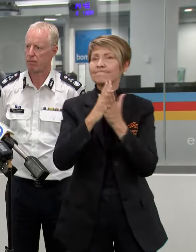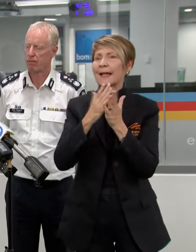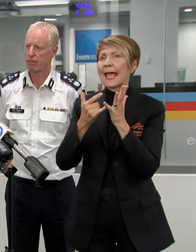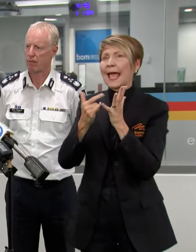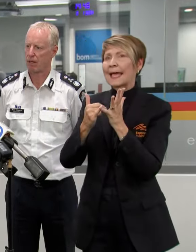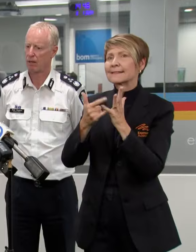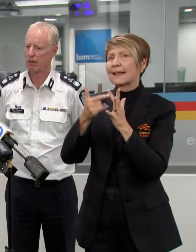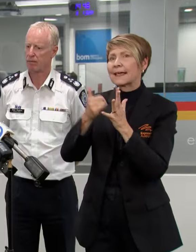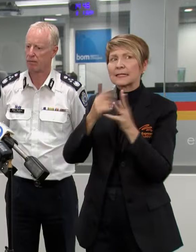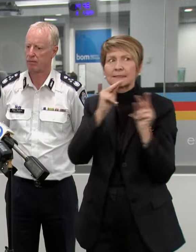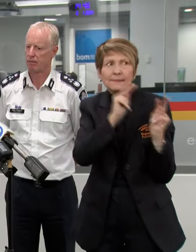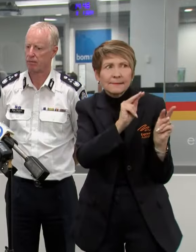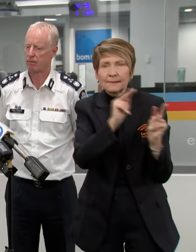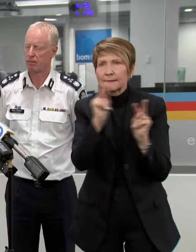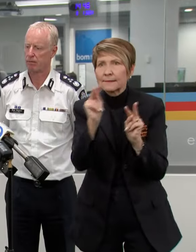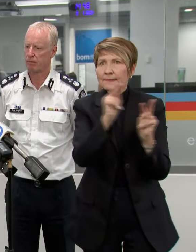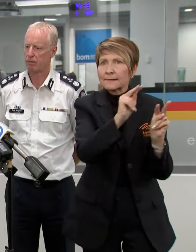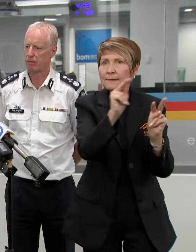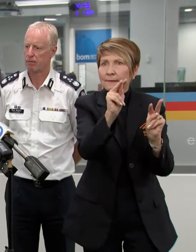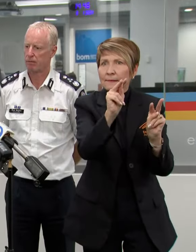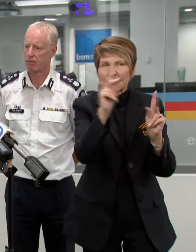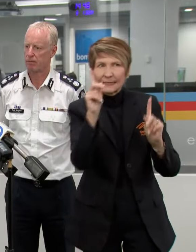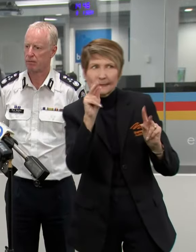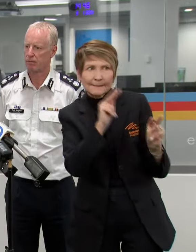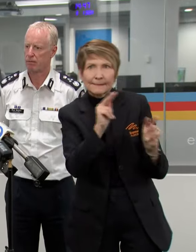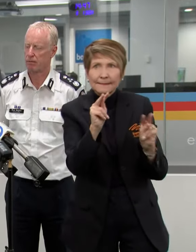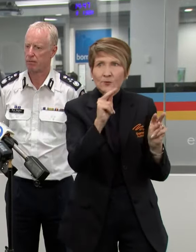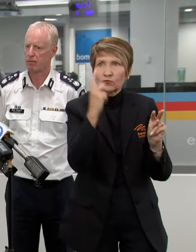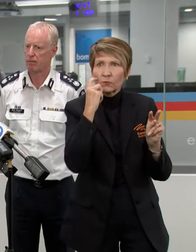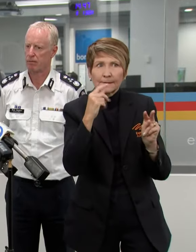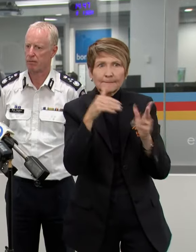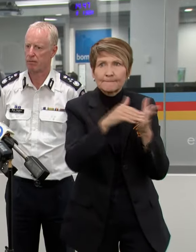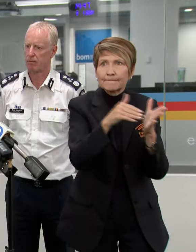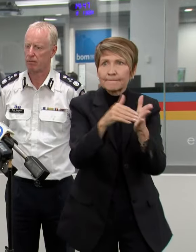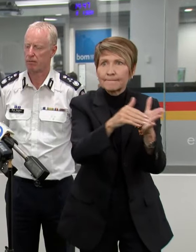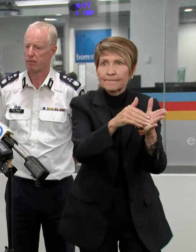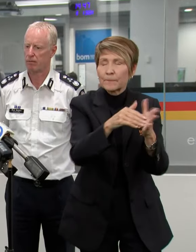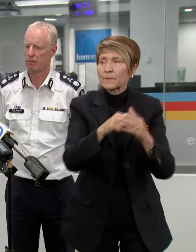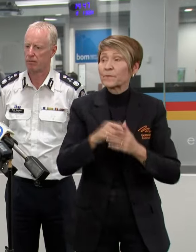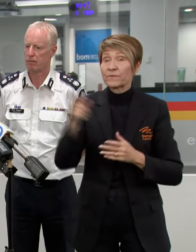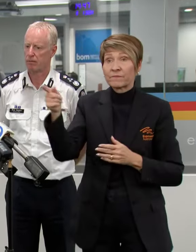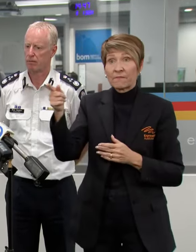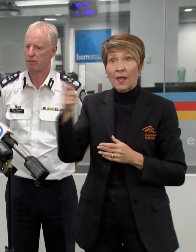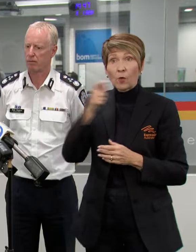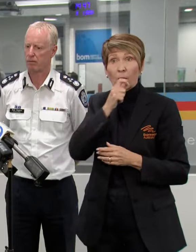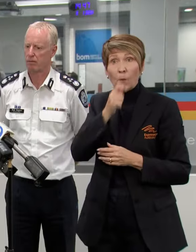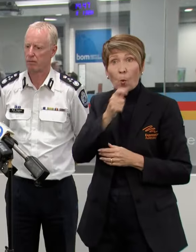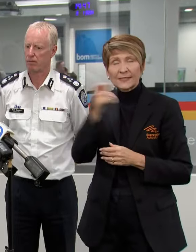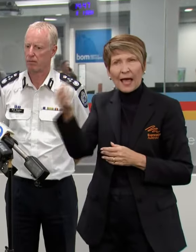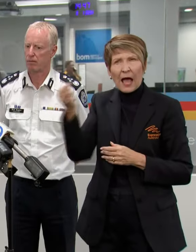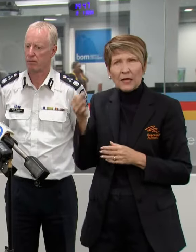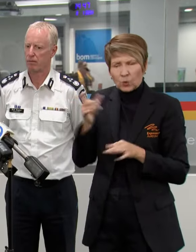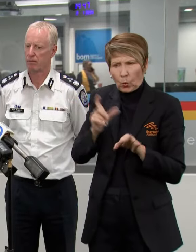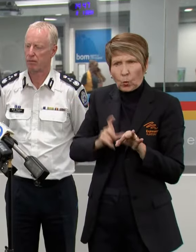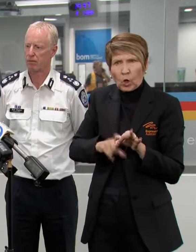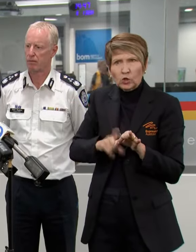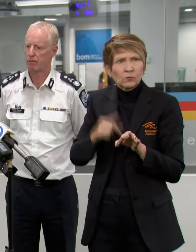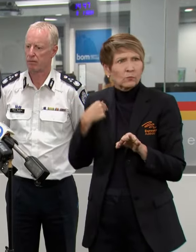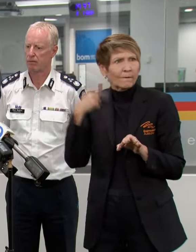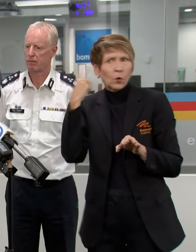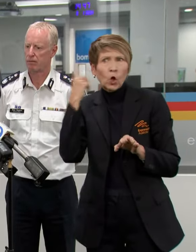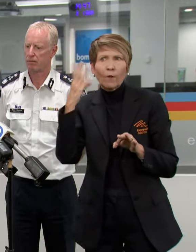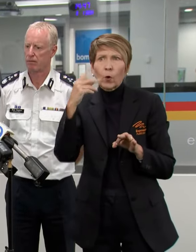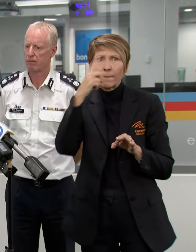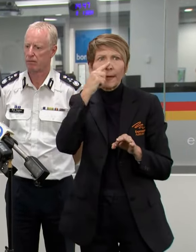services as we're very much in the response phase. What are you hearing from on the ground? I guess the people staying or do a lot of people need to go